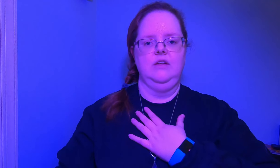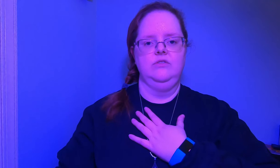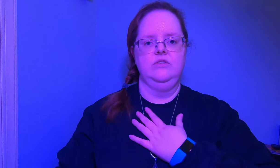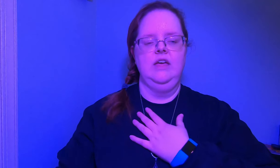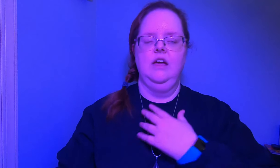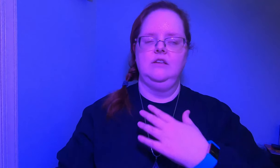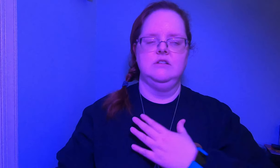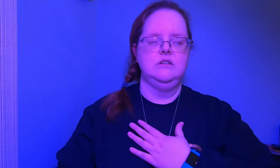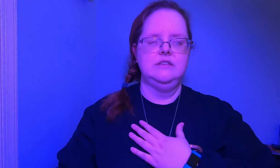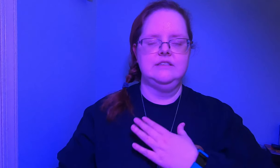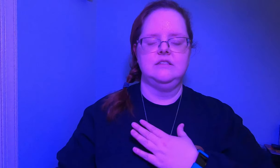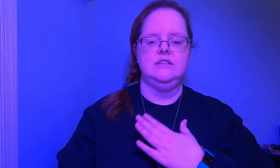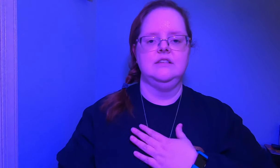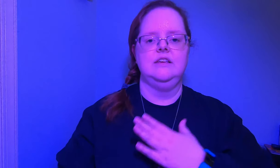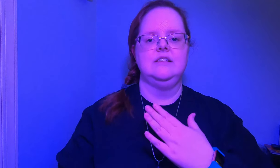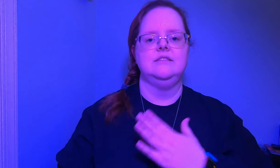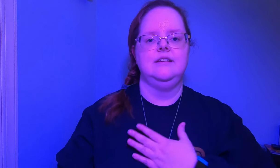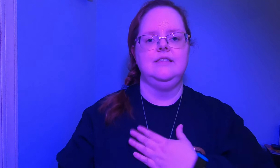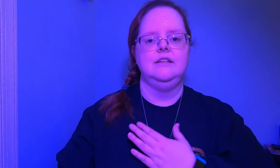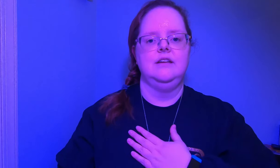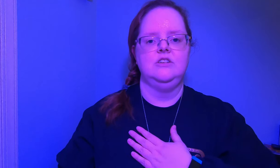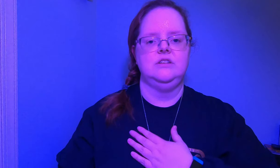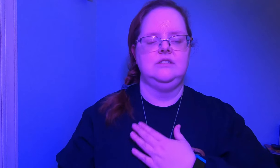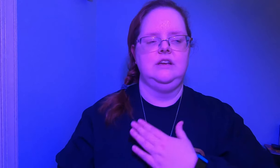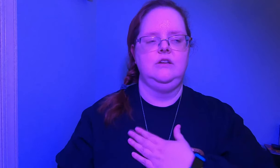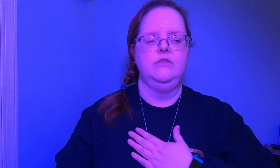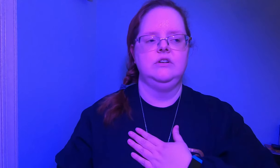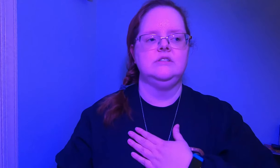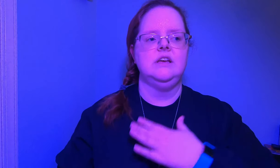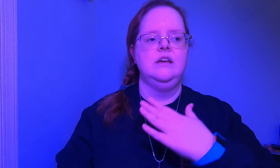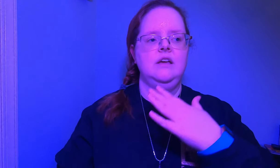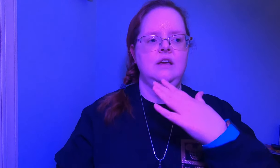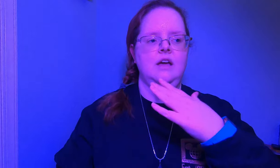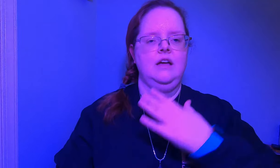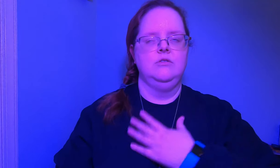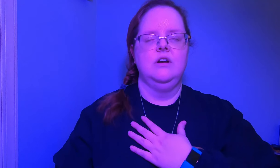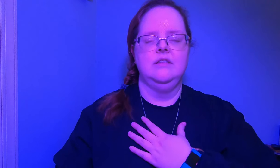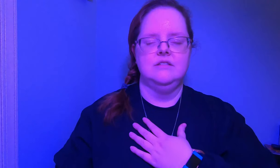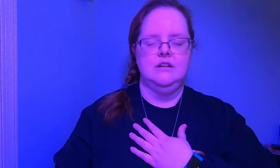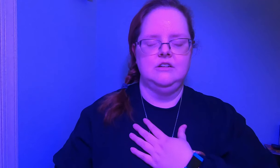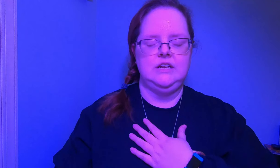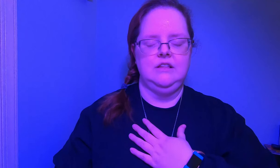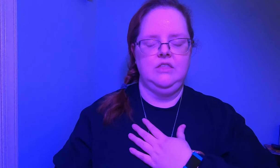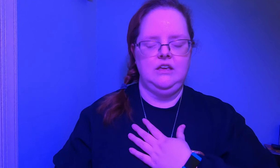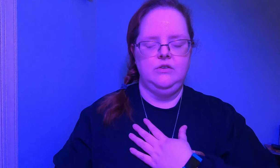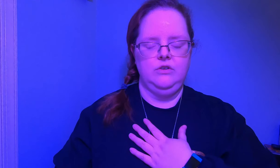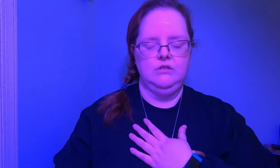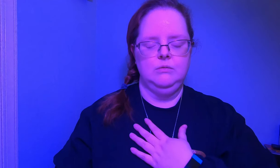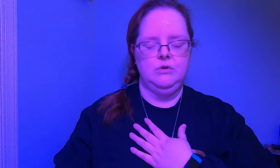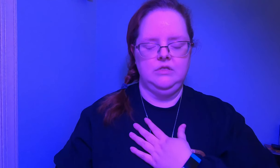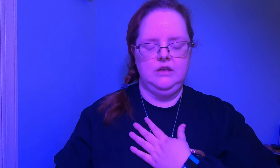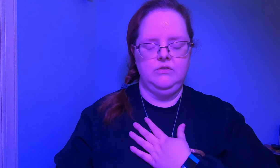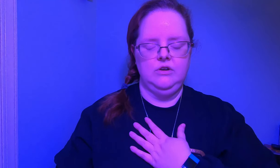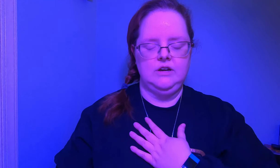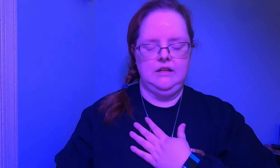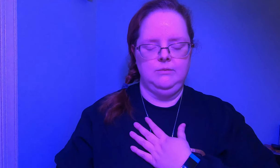and you can do this as easily as setting the intention saying universe i am drawing this energy in thank you for your support thank you for your help